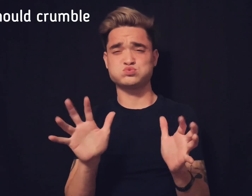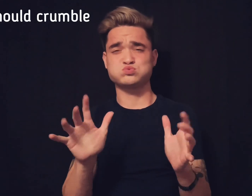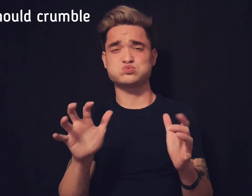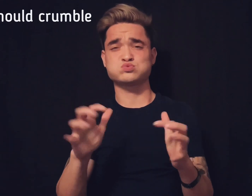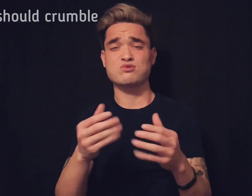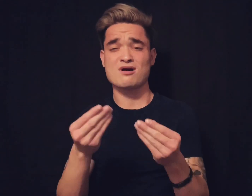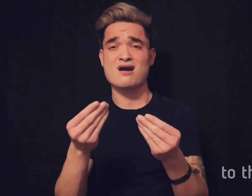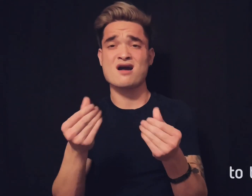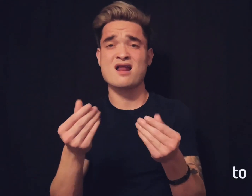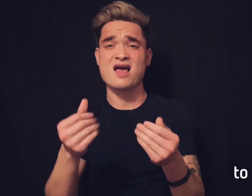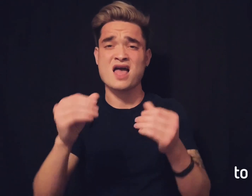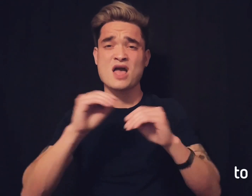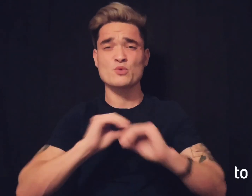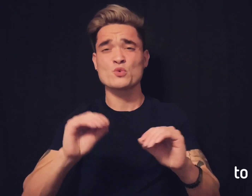to the sea